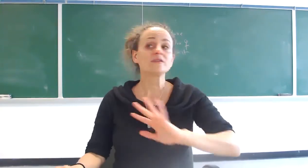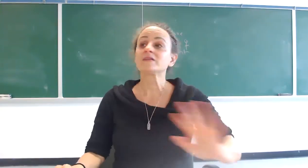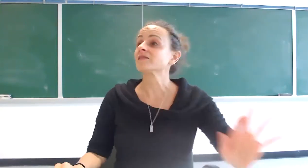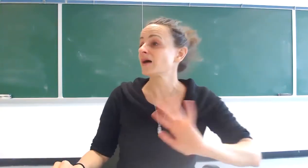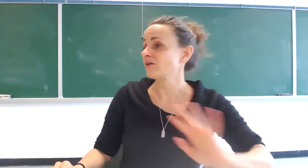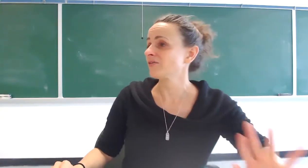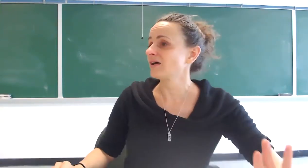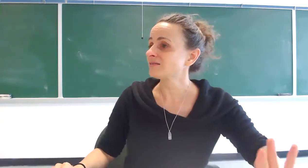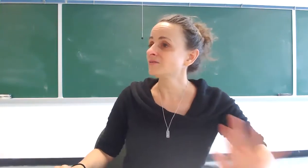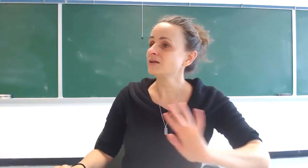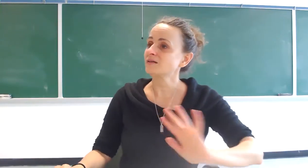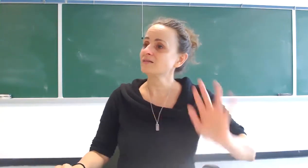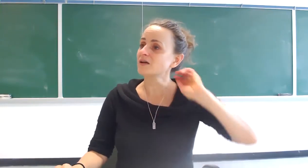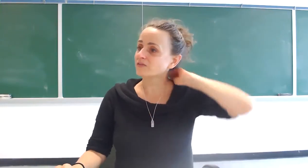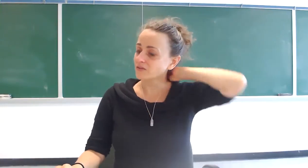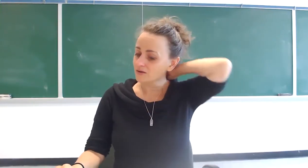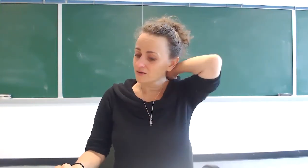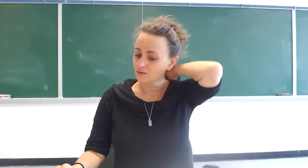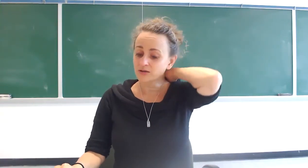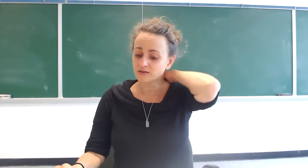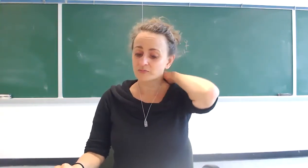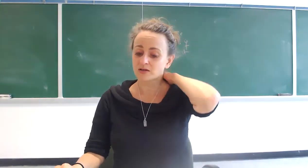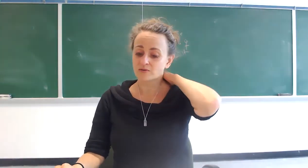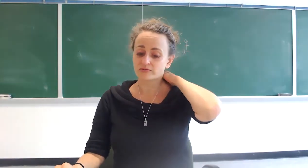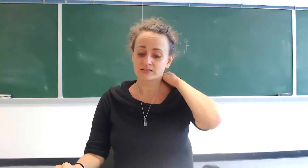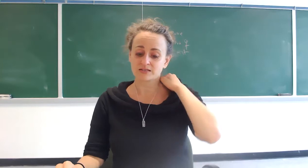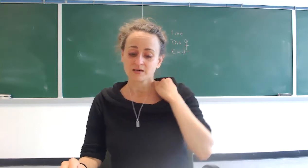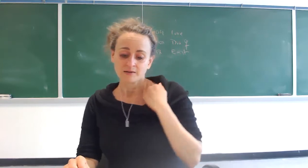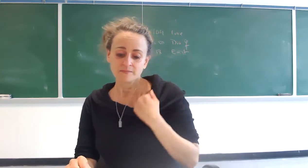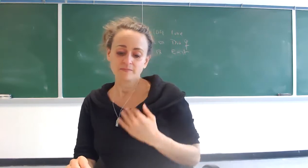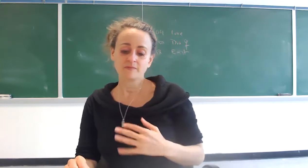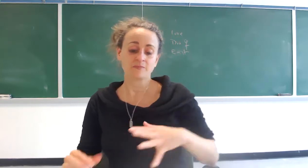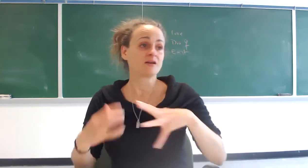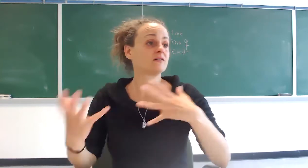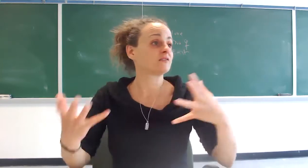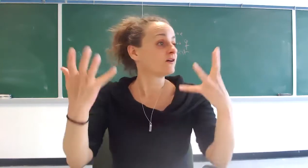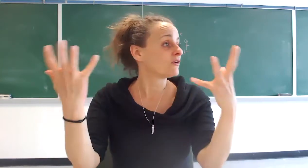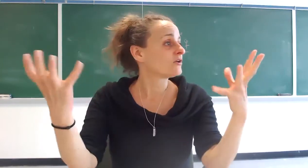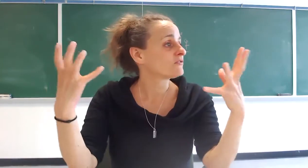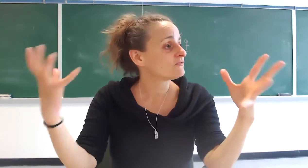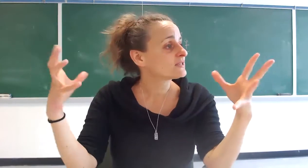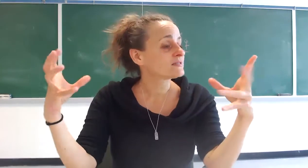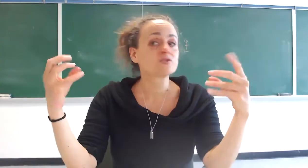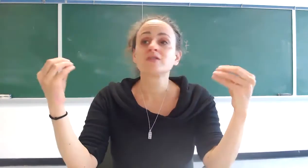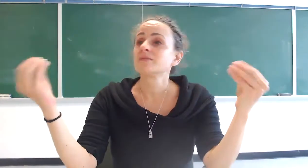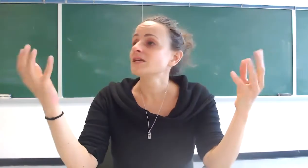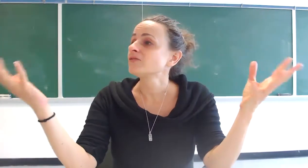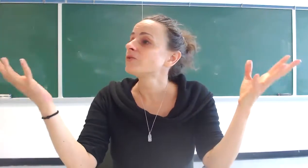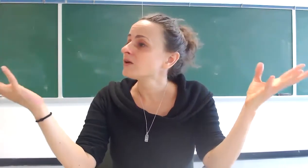his back on that right he's not willing to be comforted because of all of the victims who themselves were not